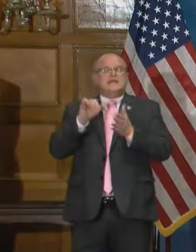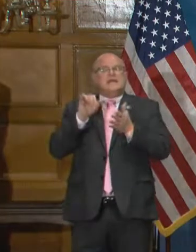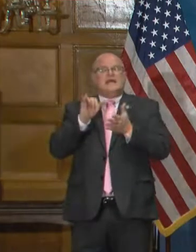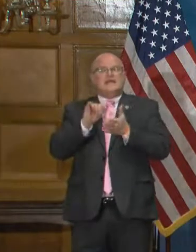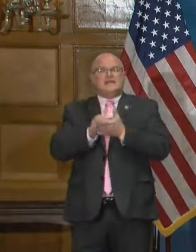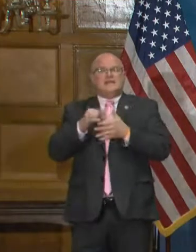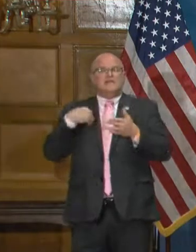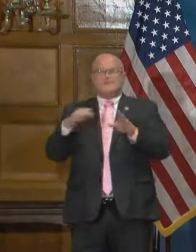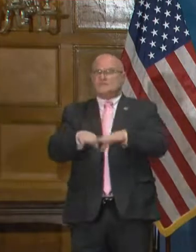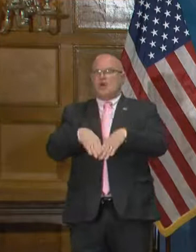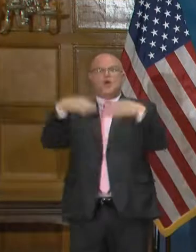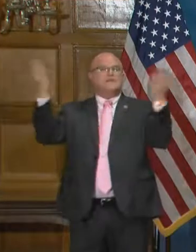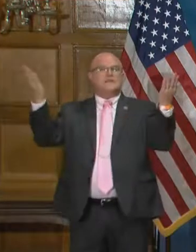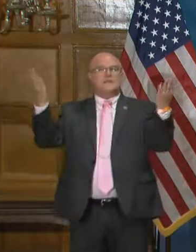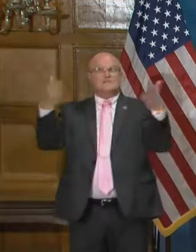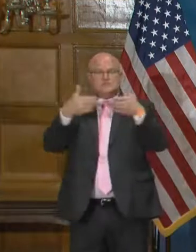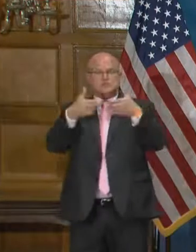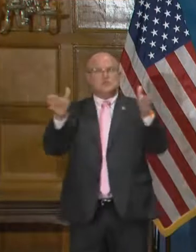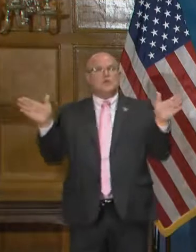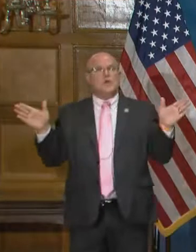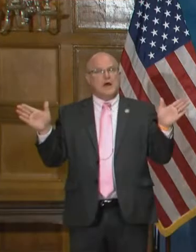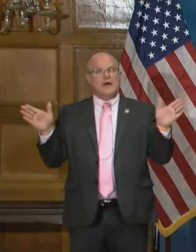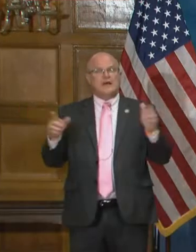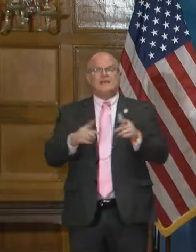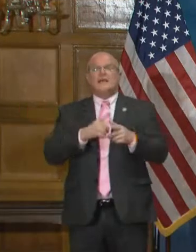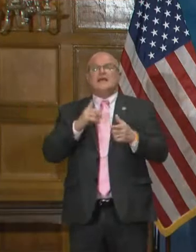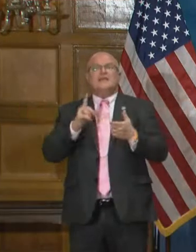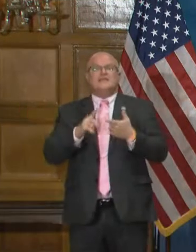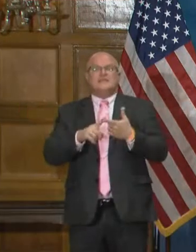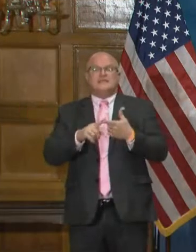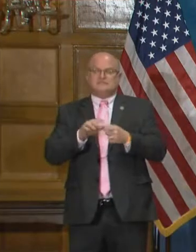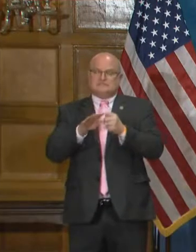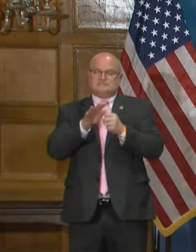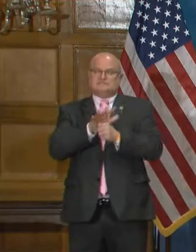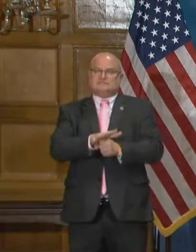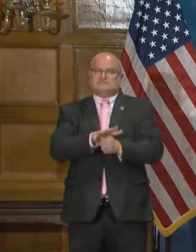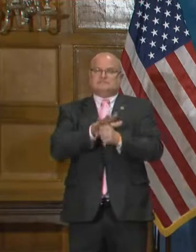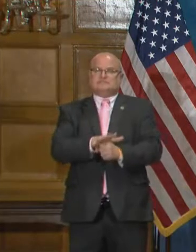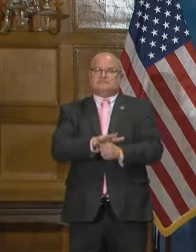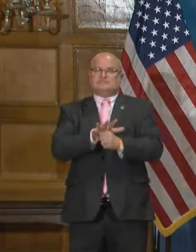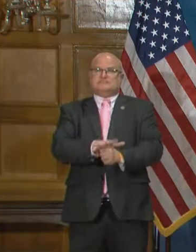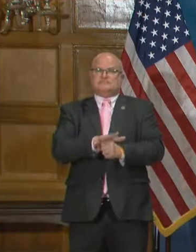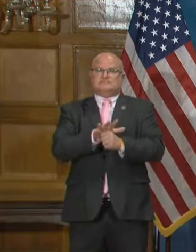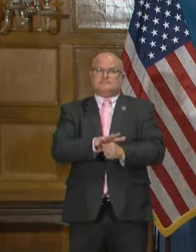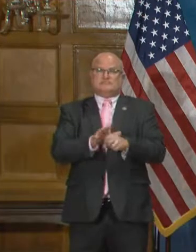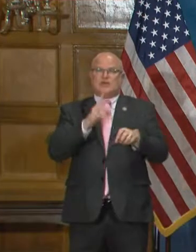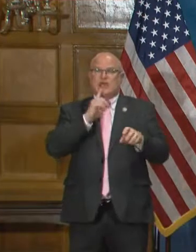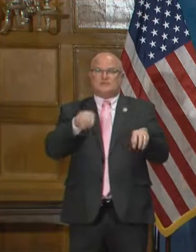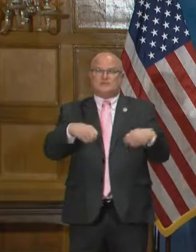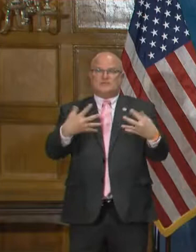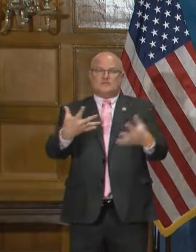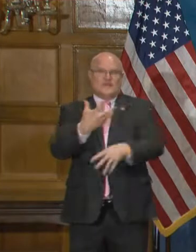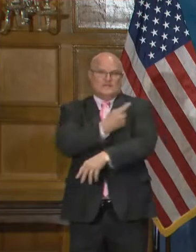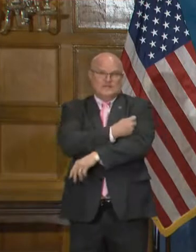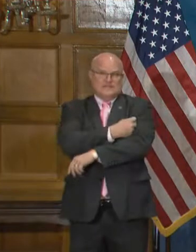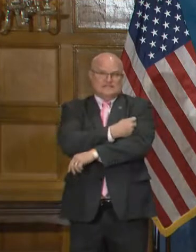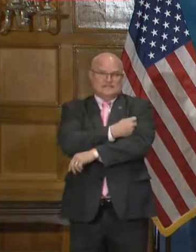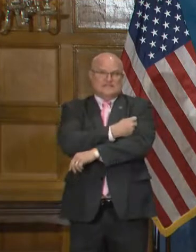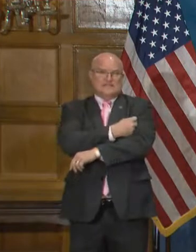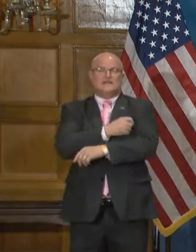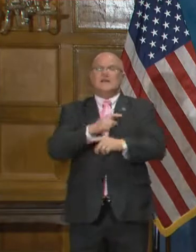you know, if we open it up too wide, then we, we stress out the ability to actually provide those vaccines,